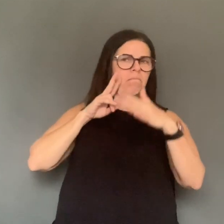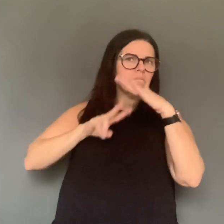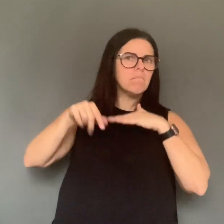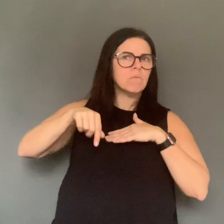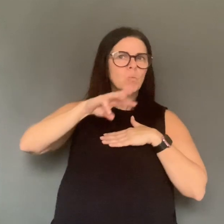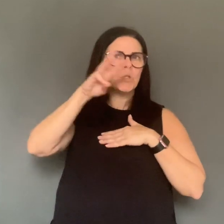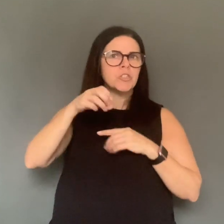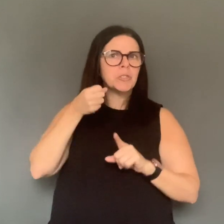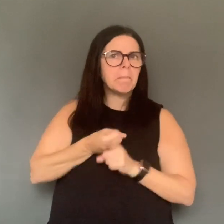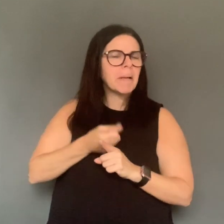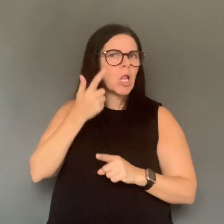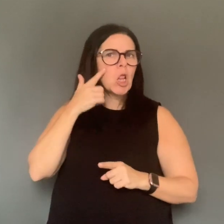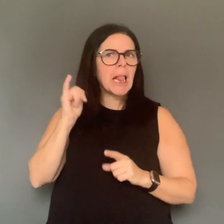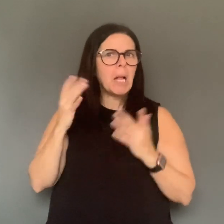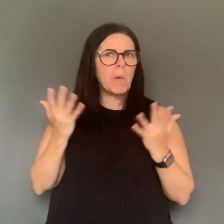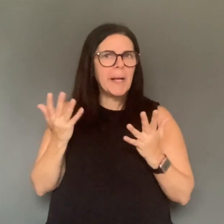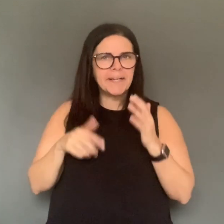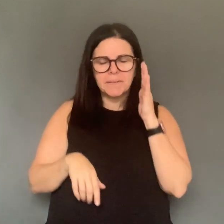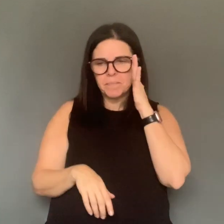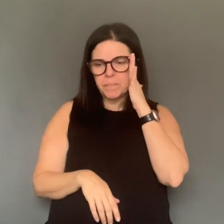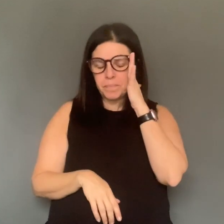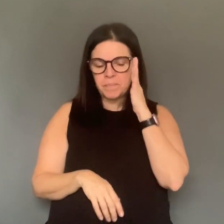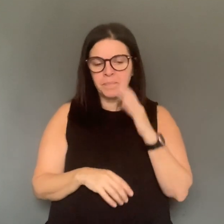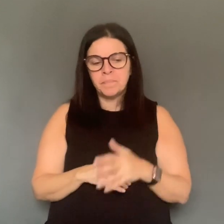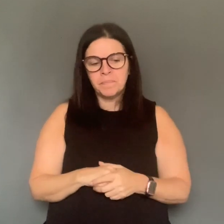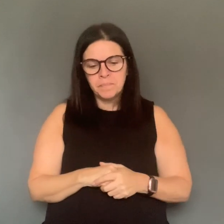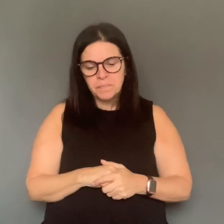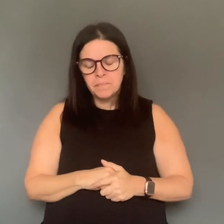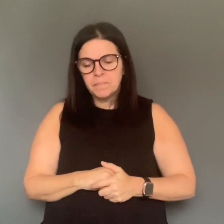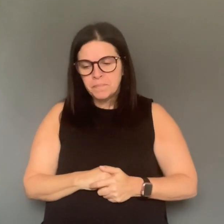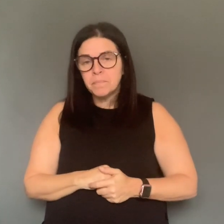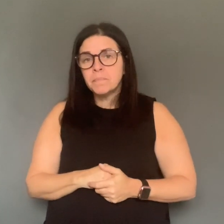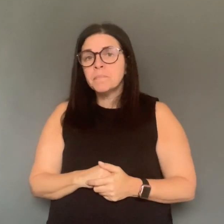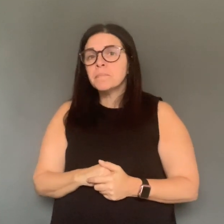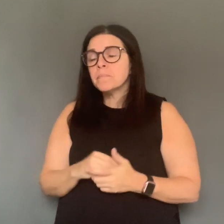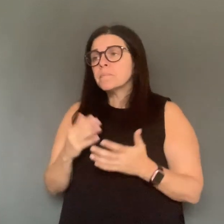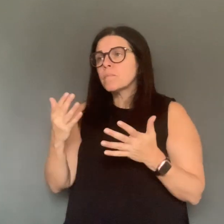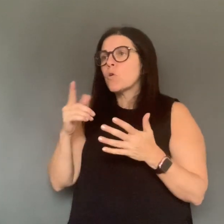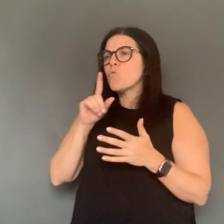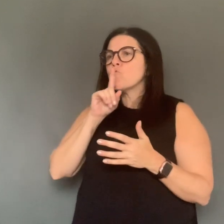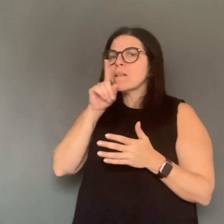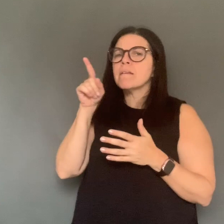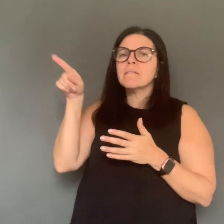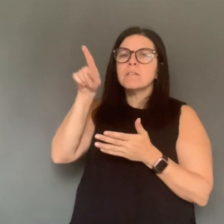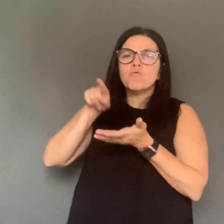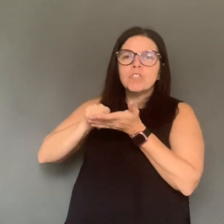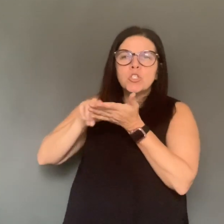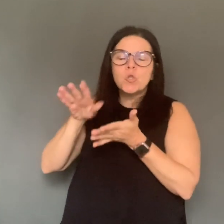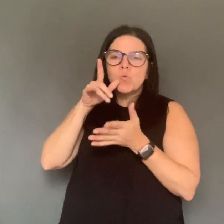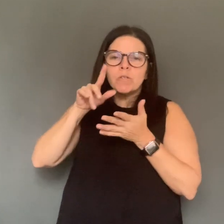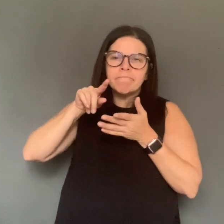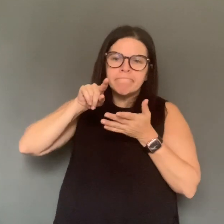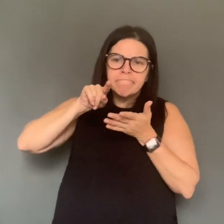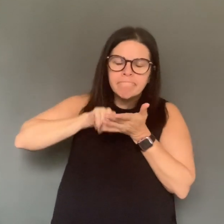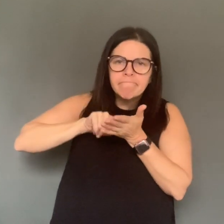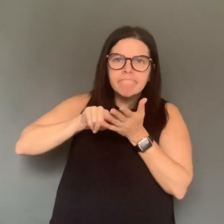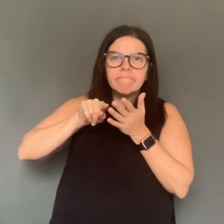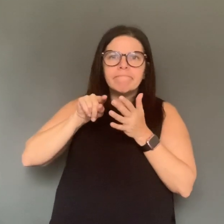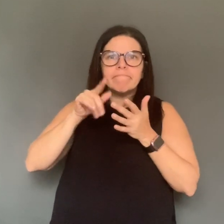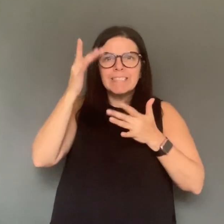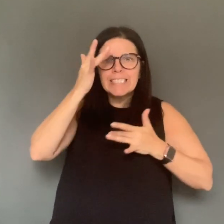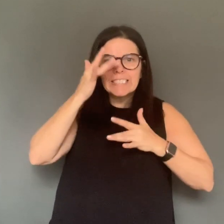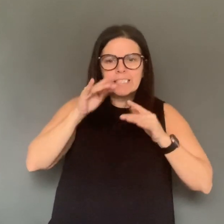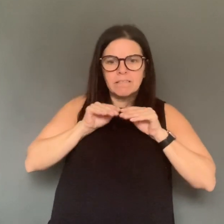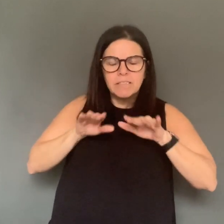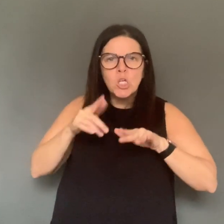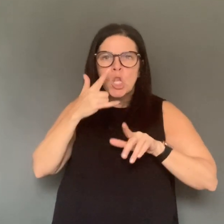saved by taking all these measures. The Government of Canada has been proactive in many ways to put these strong measures